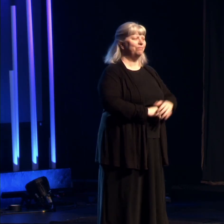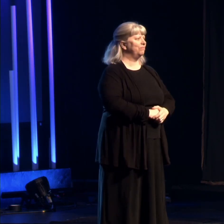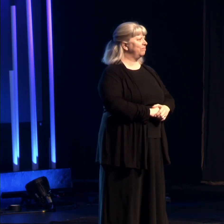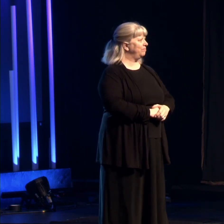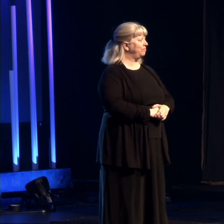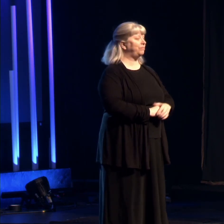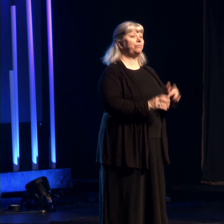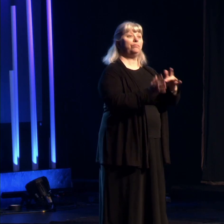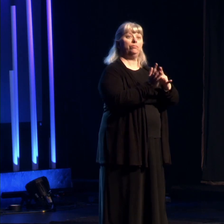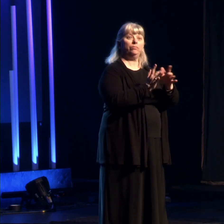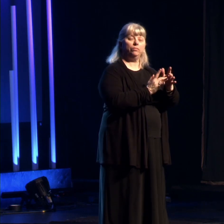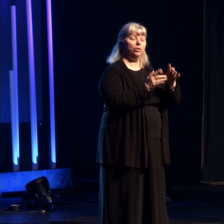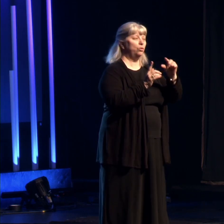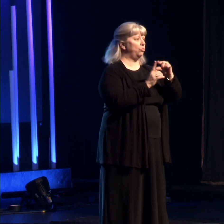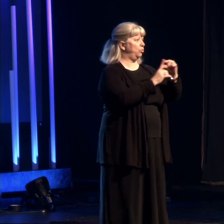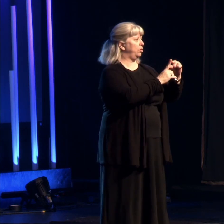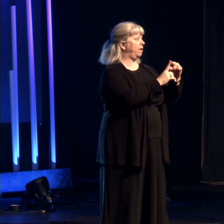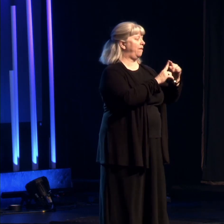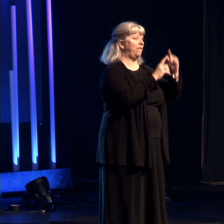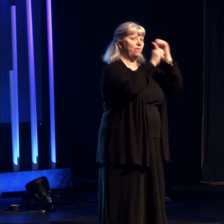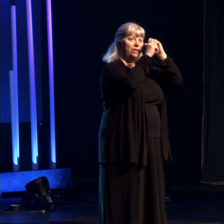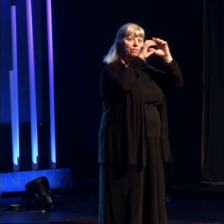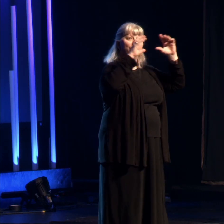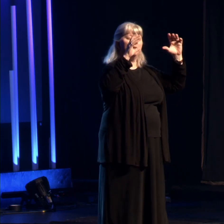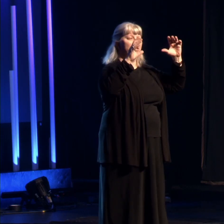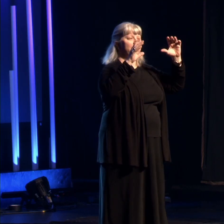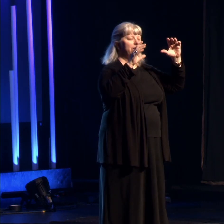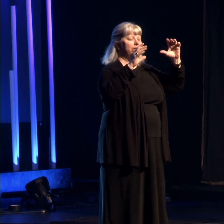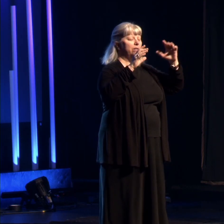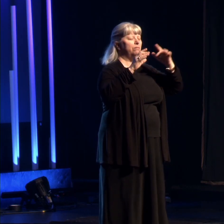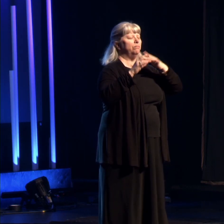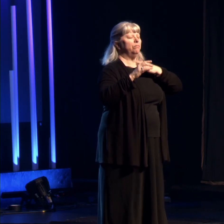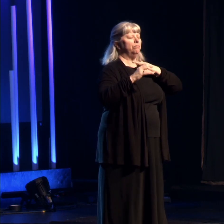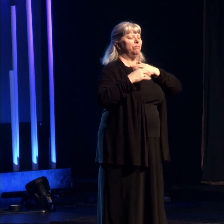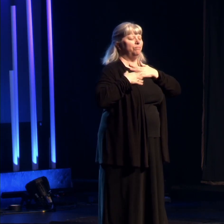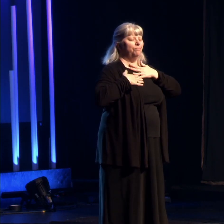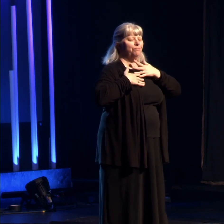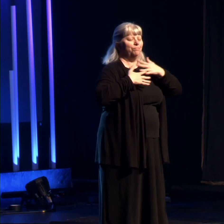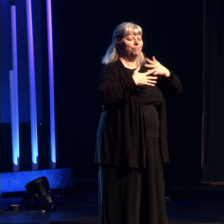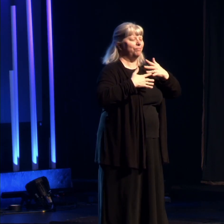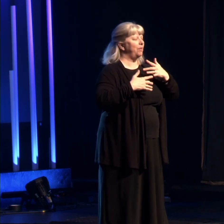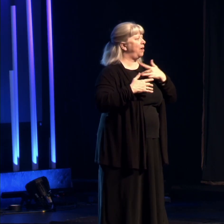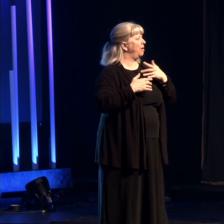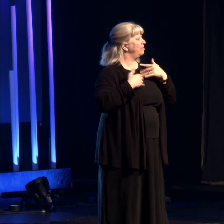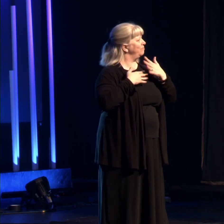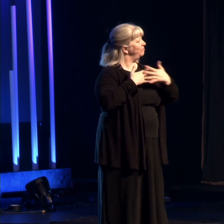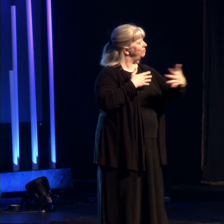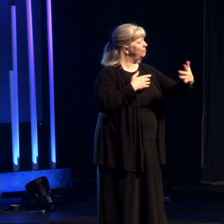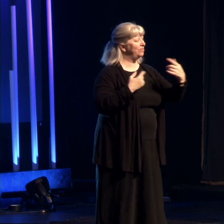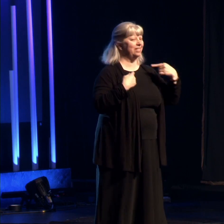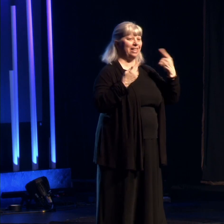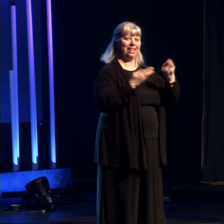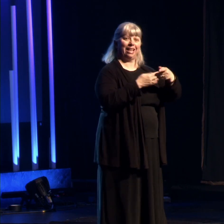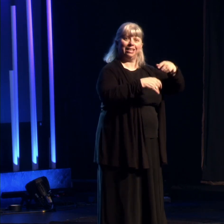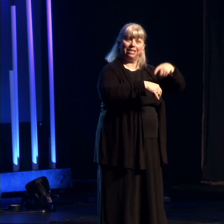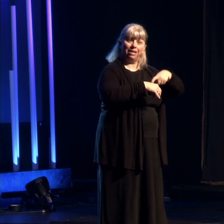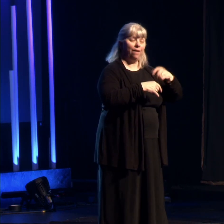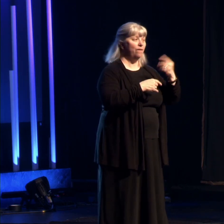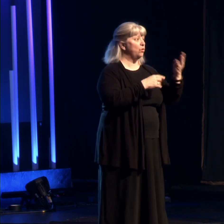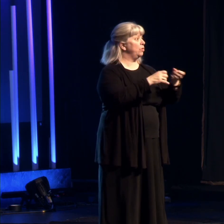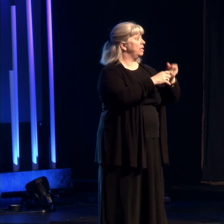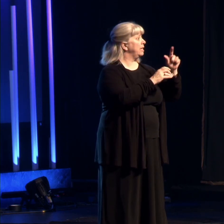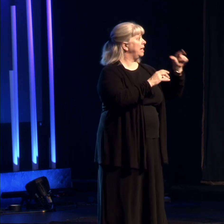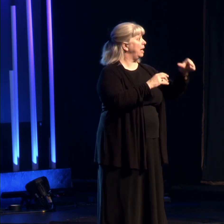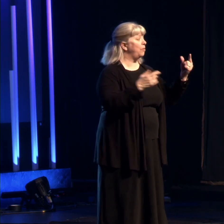Now, Jesus's words from, from the vision have resonated in my heart many times since then, but especially a few years